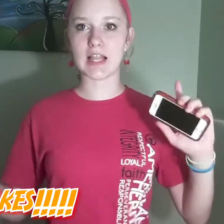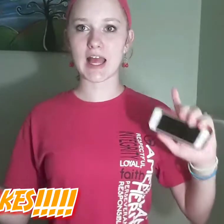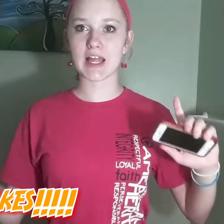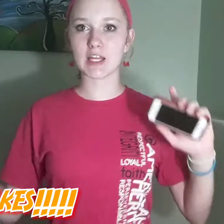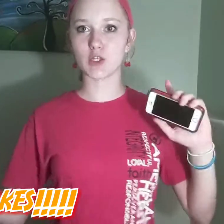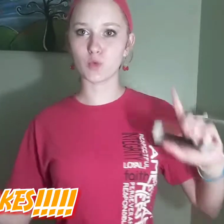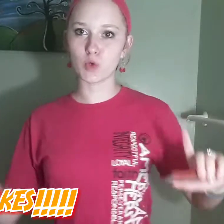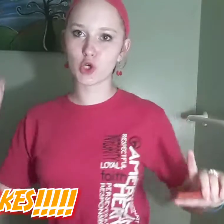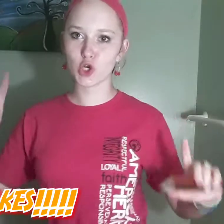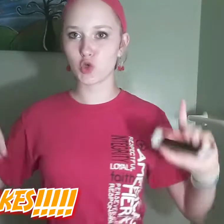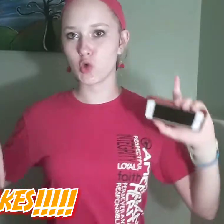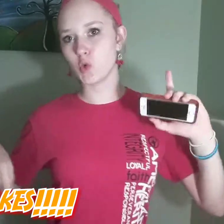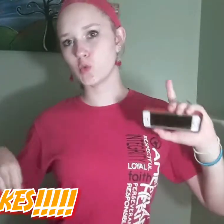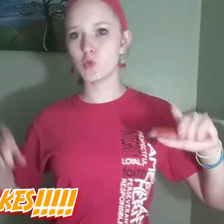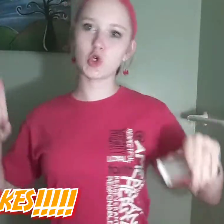miseries um